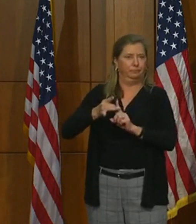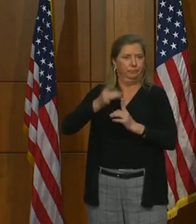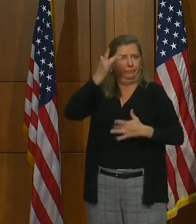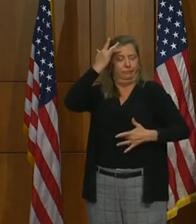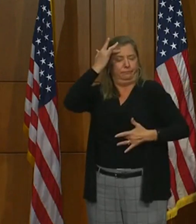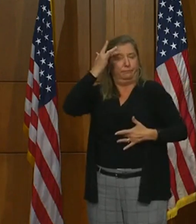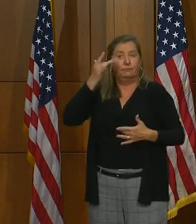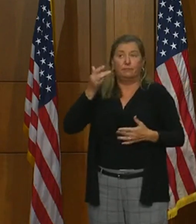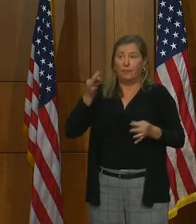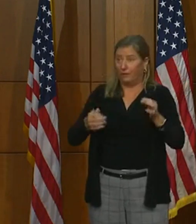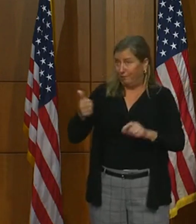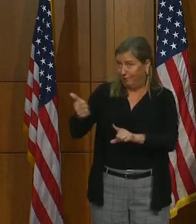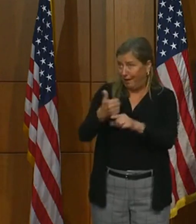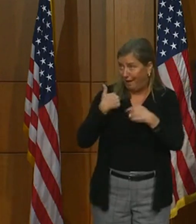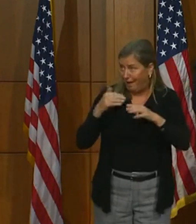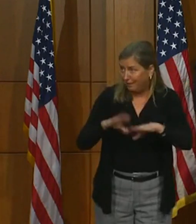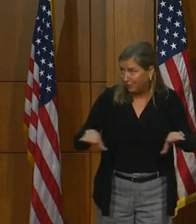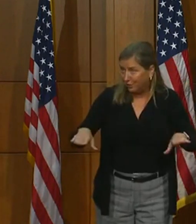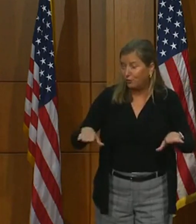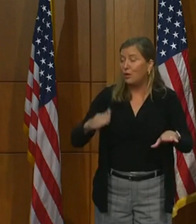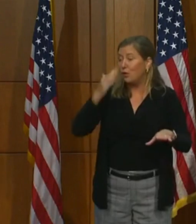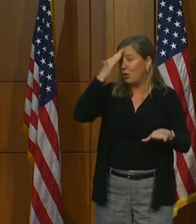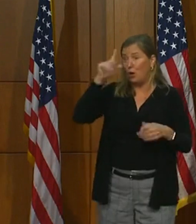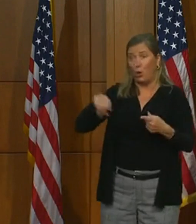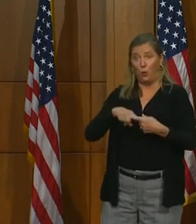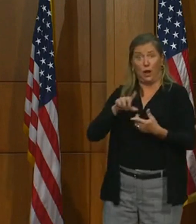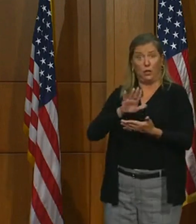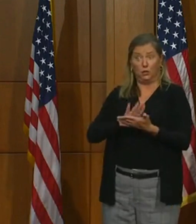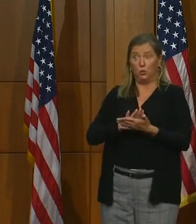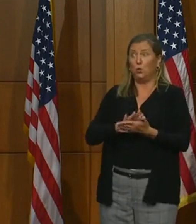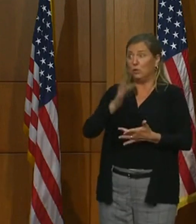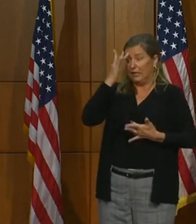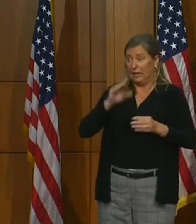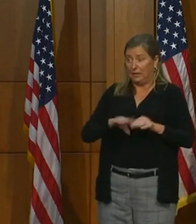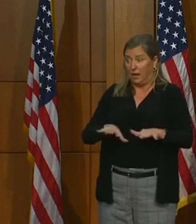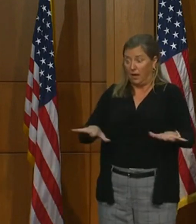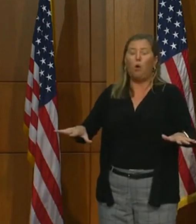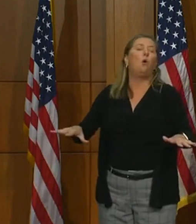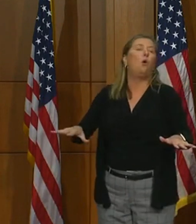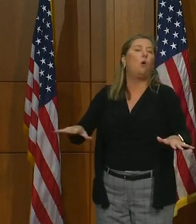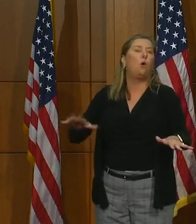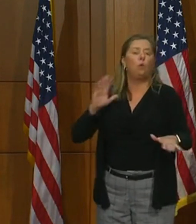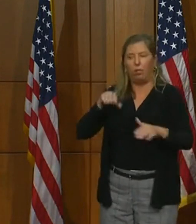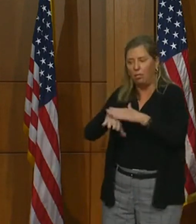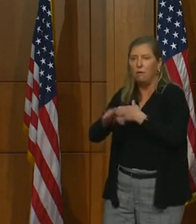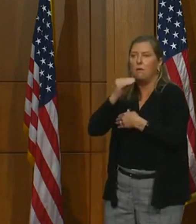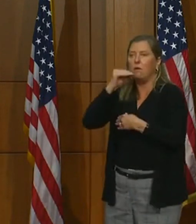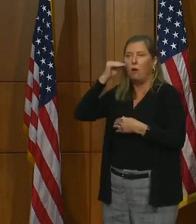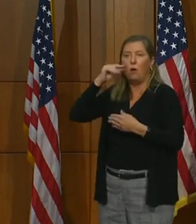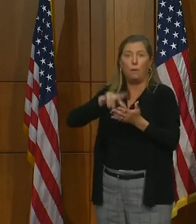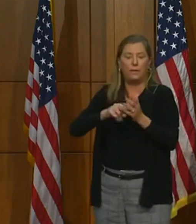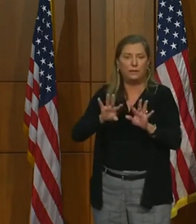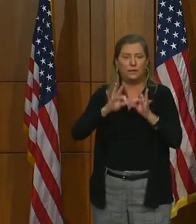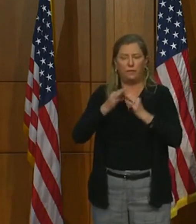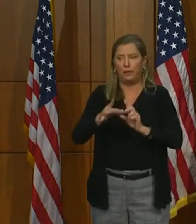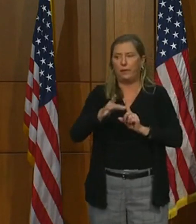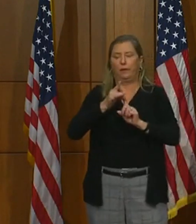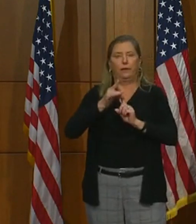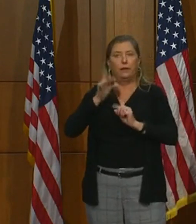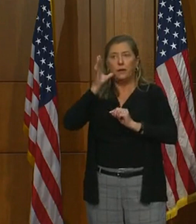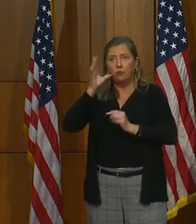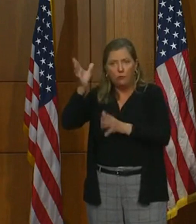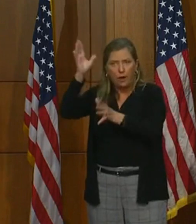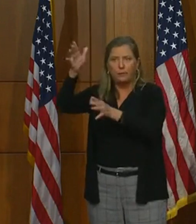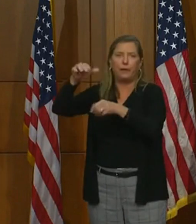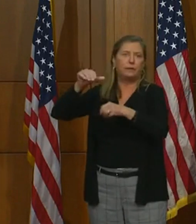anyone that has children know, once something starts spreading into school, you will get it at home and we expose our family members, our grandparents, our